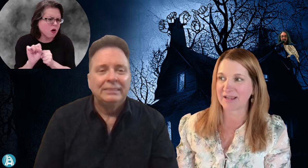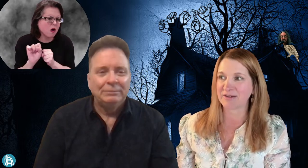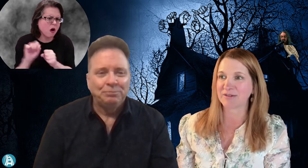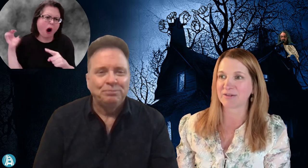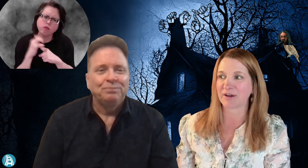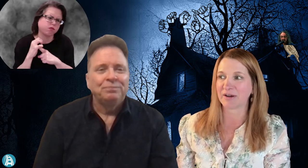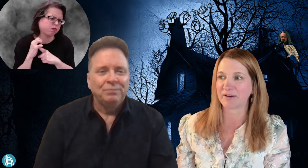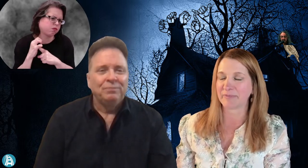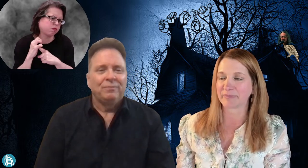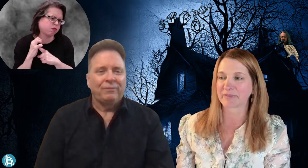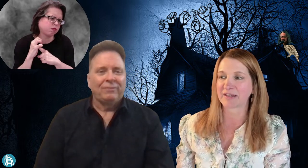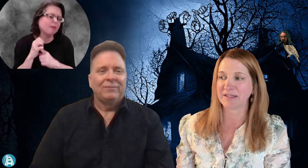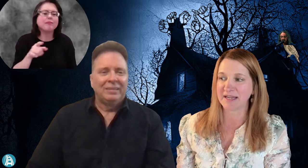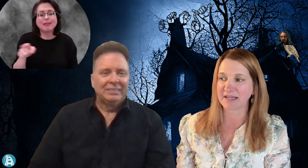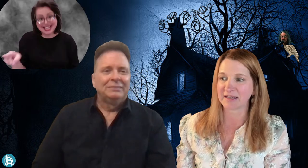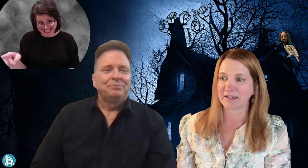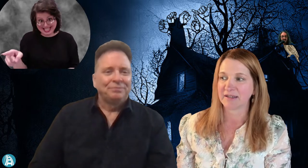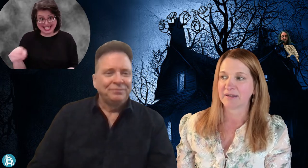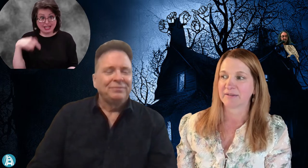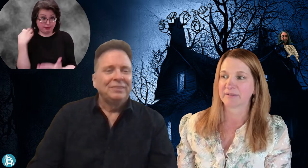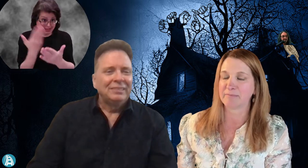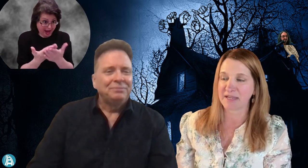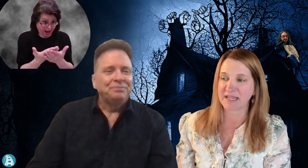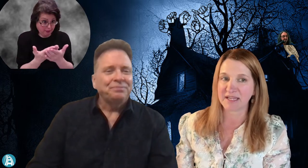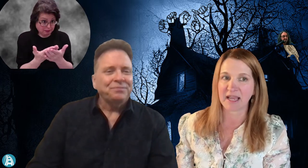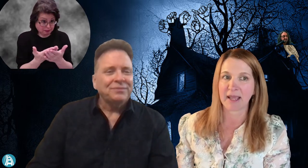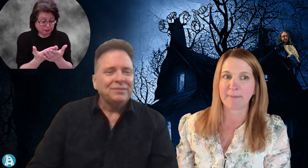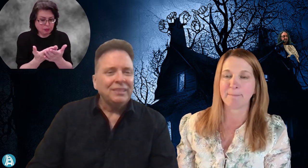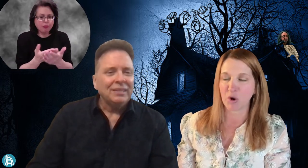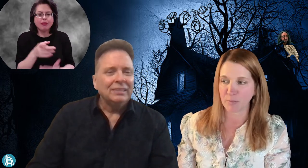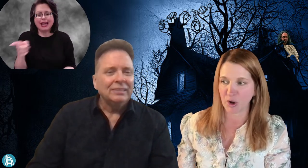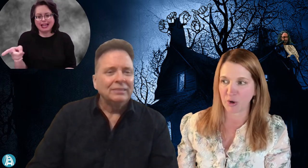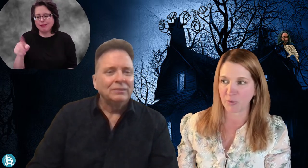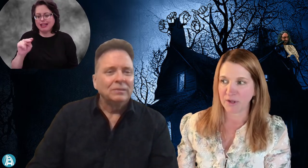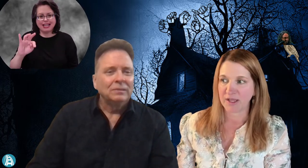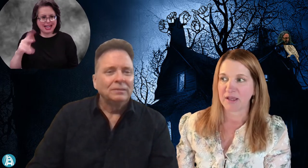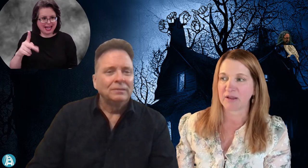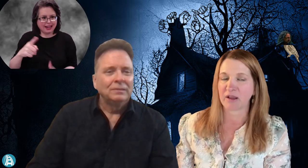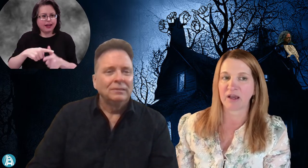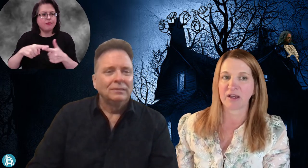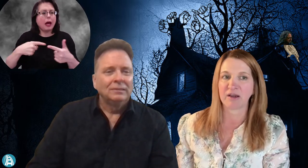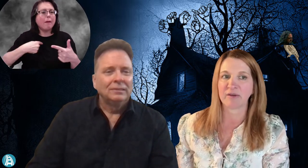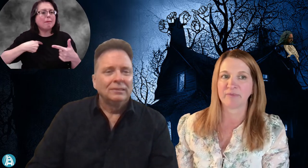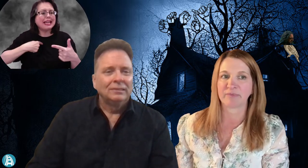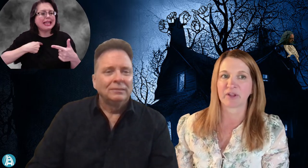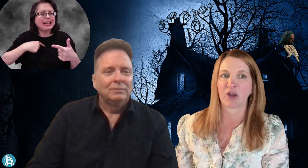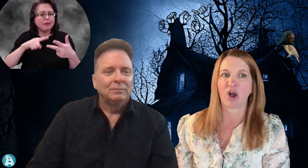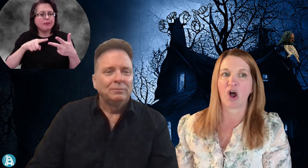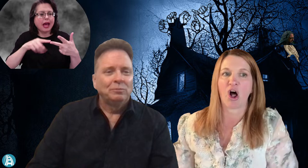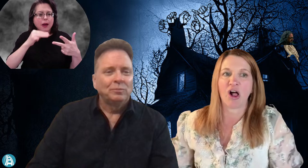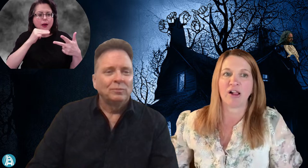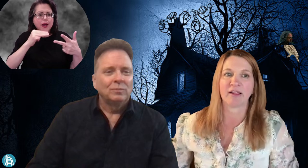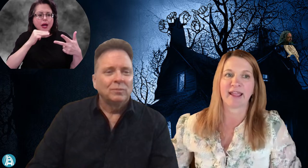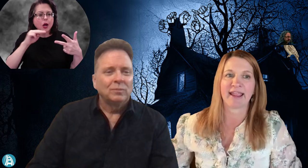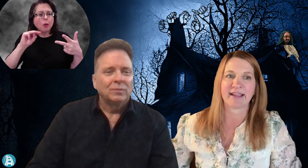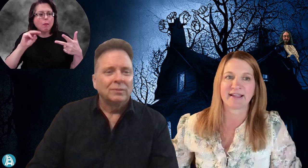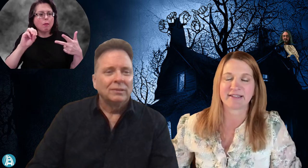and Nick, me, and Momo, all, and